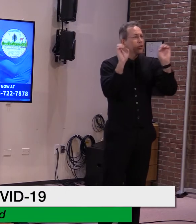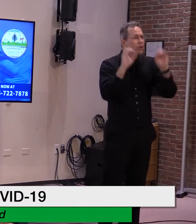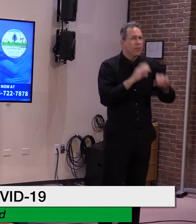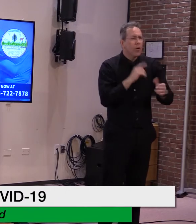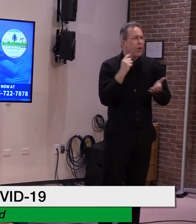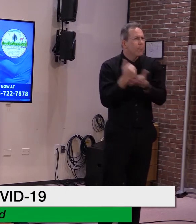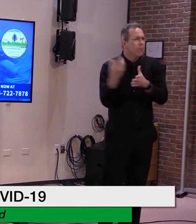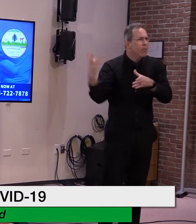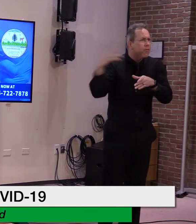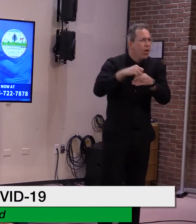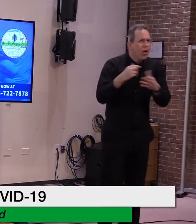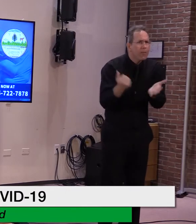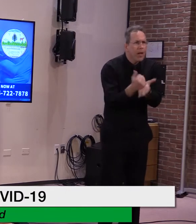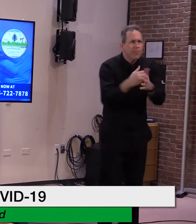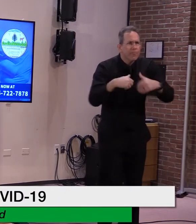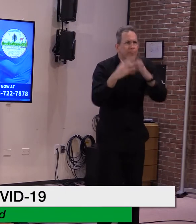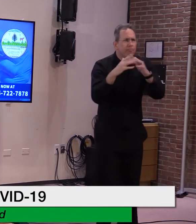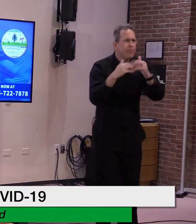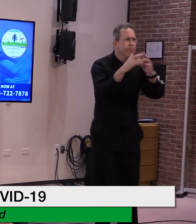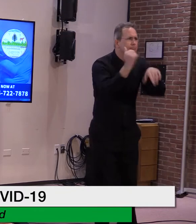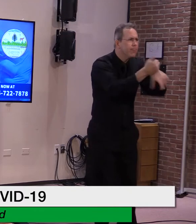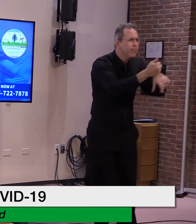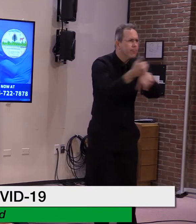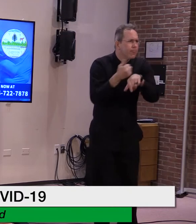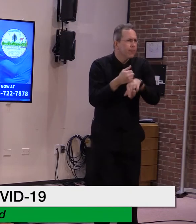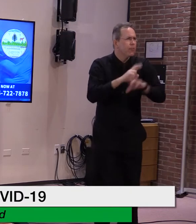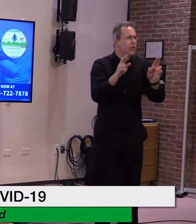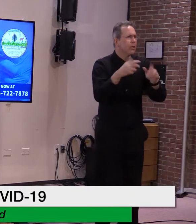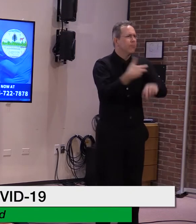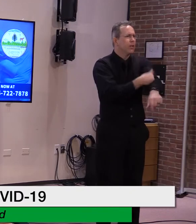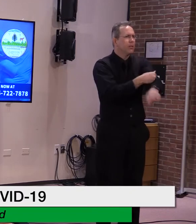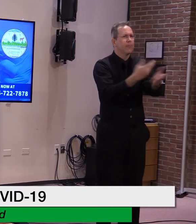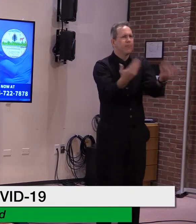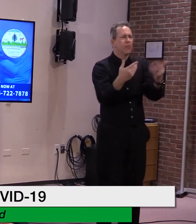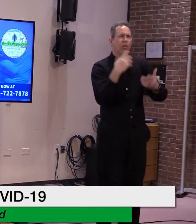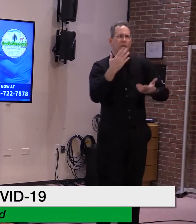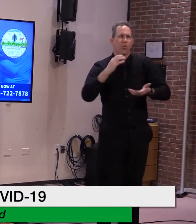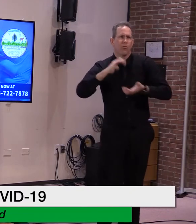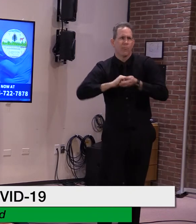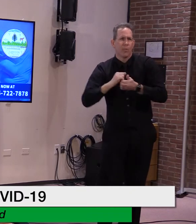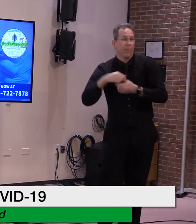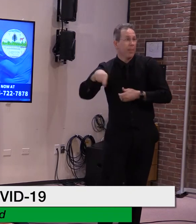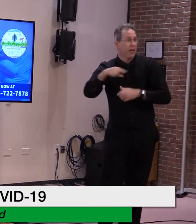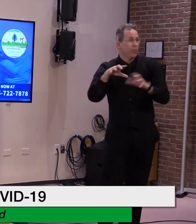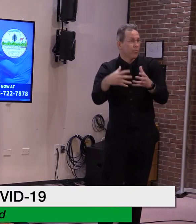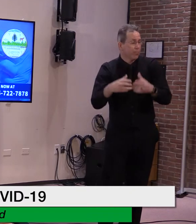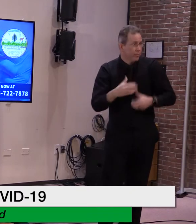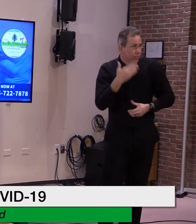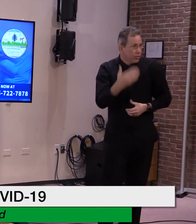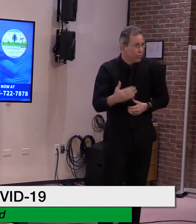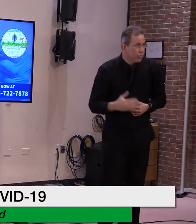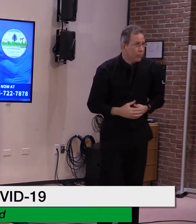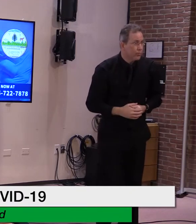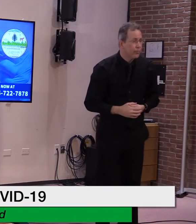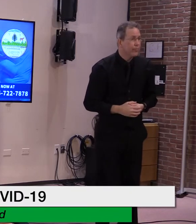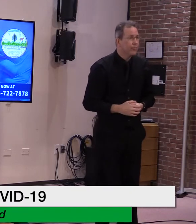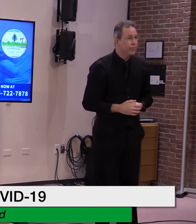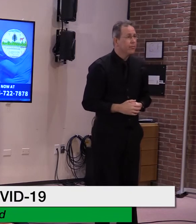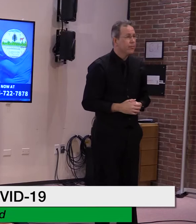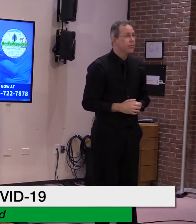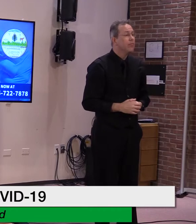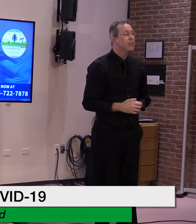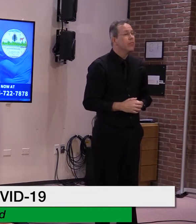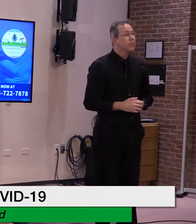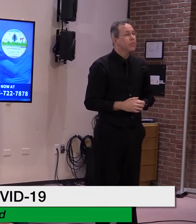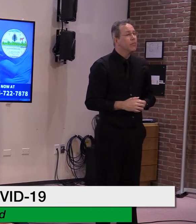partners in this effort to vaccinate each and every one in this state. They will start and